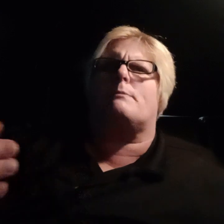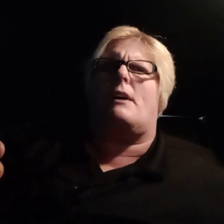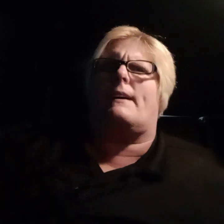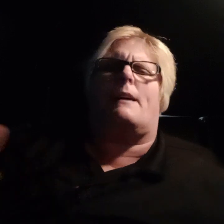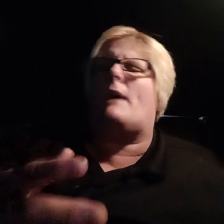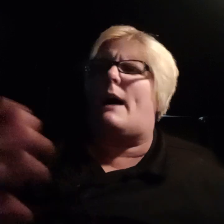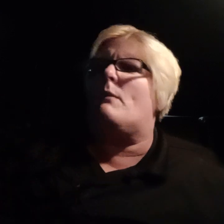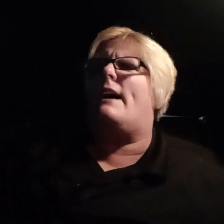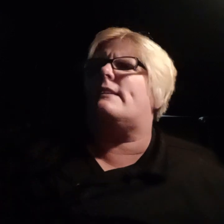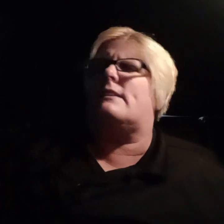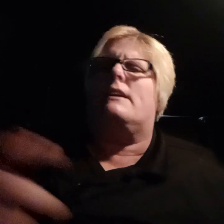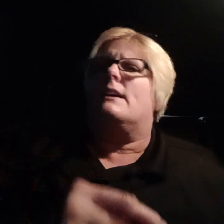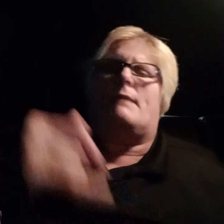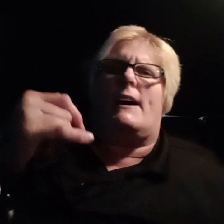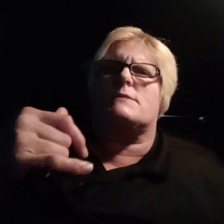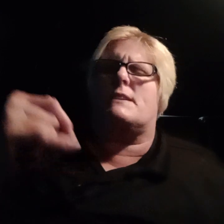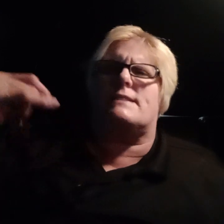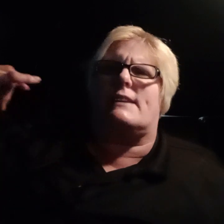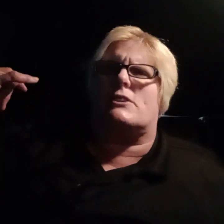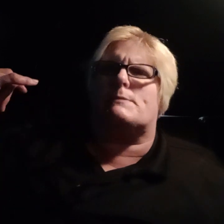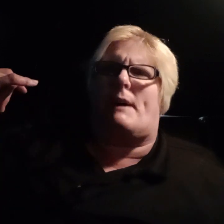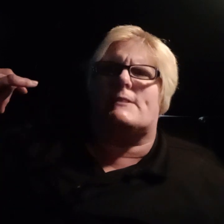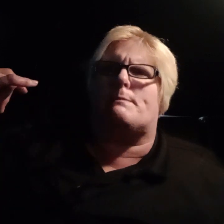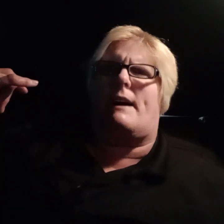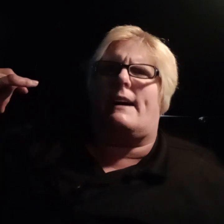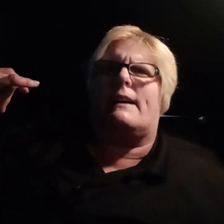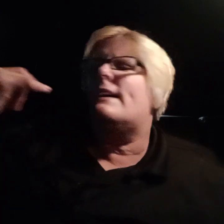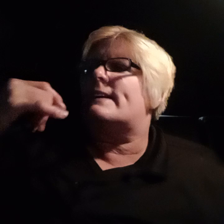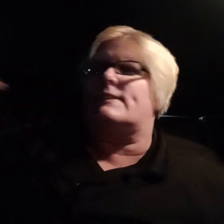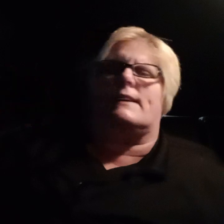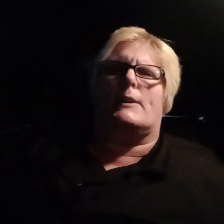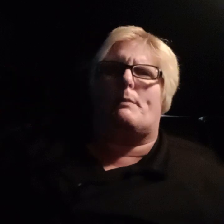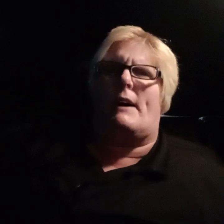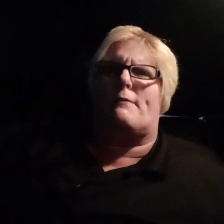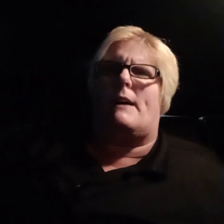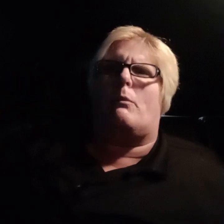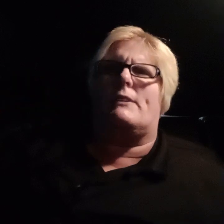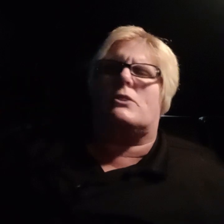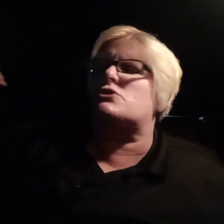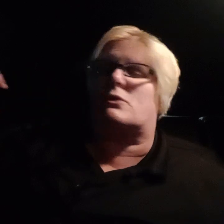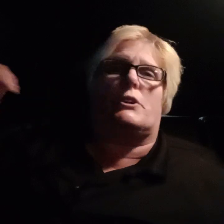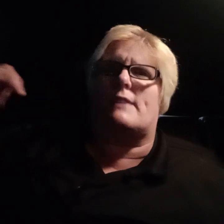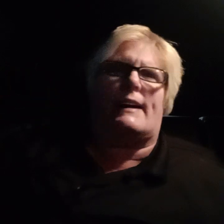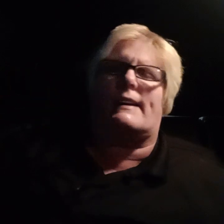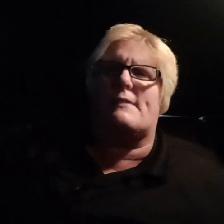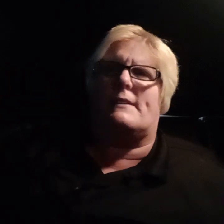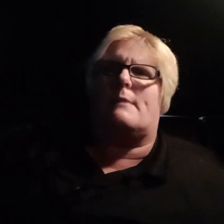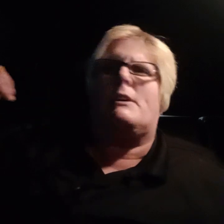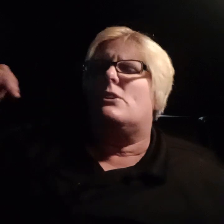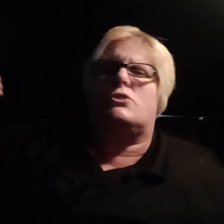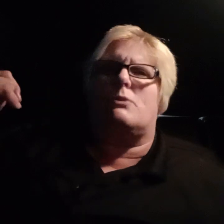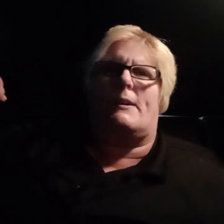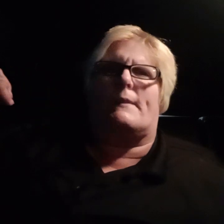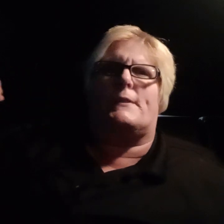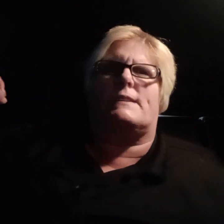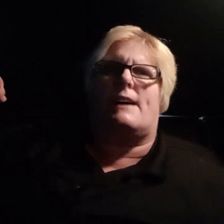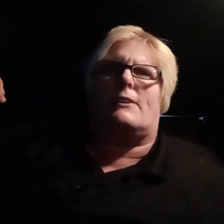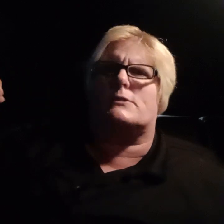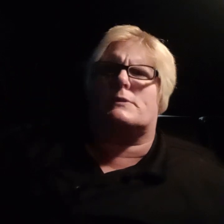husband bought carpet. I want my husband to take those parts back. Get the other part from my window. You're not giving them $250 worth